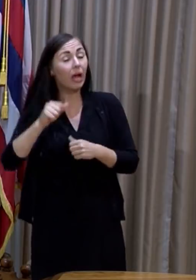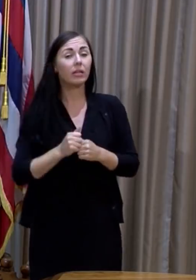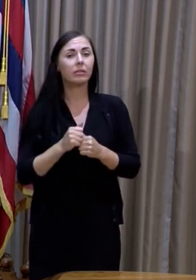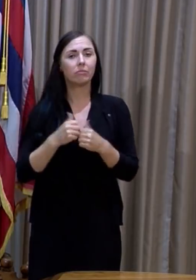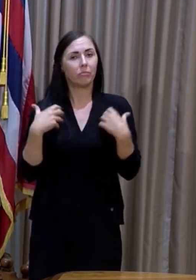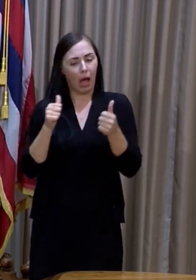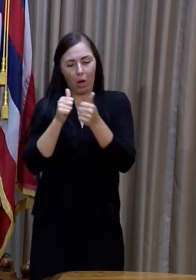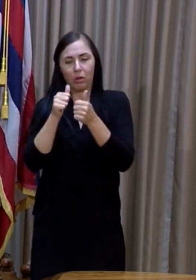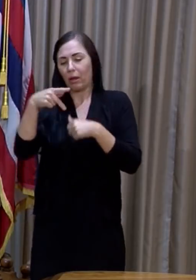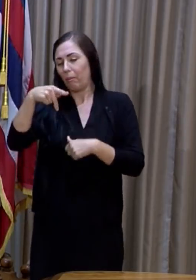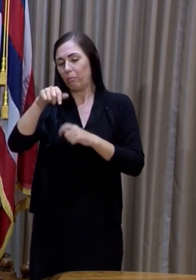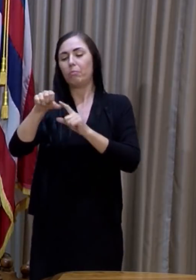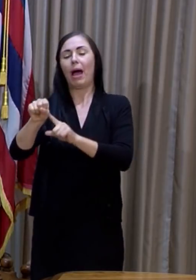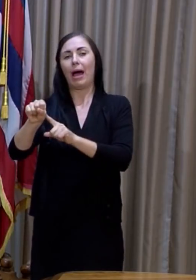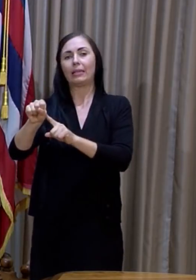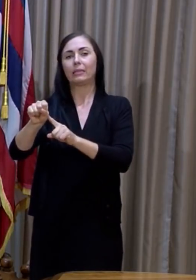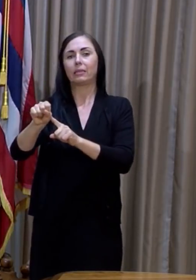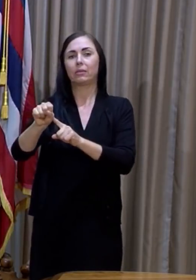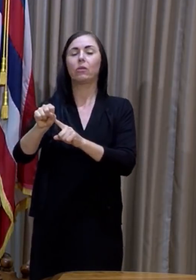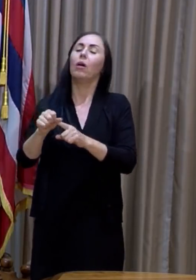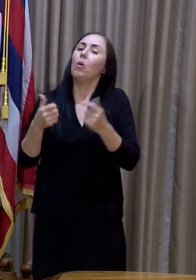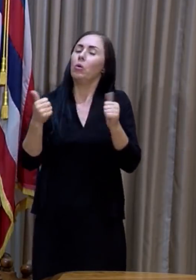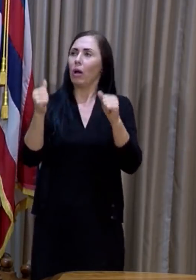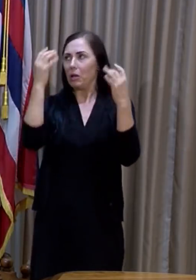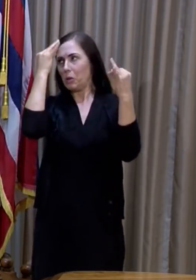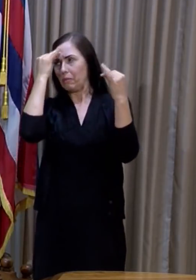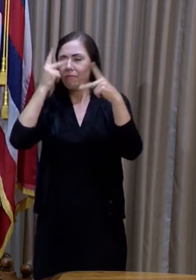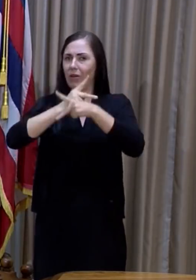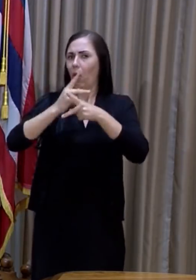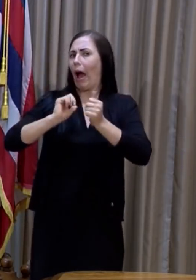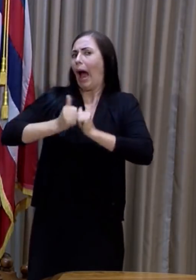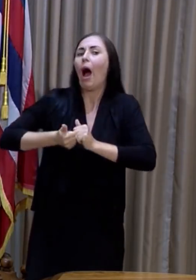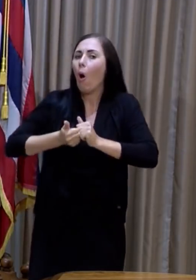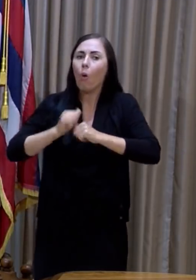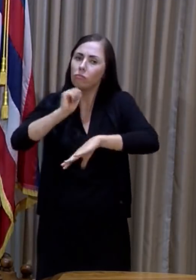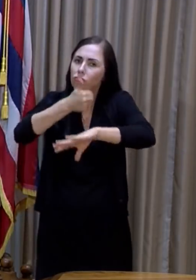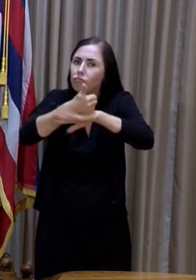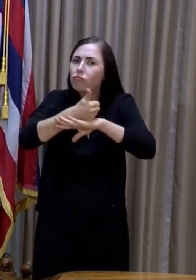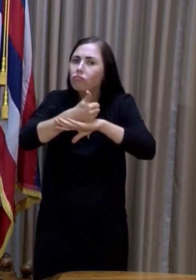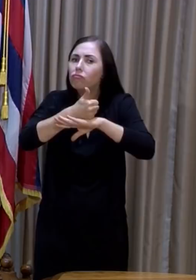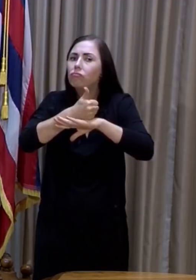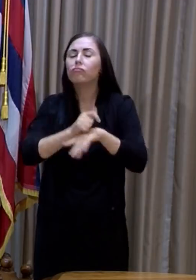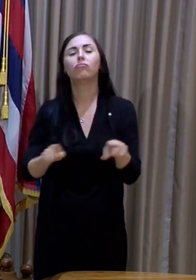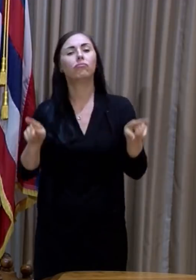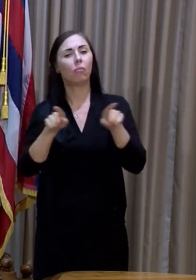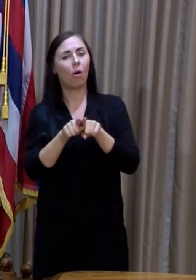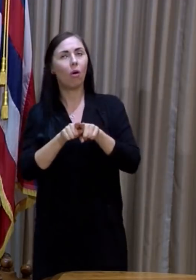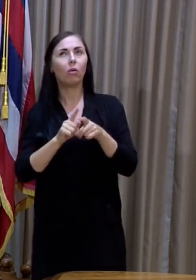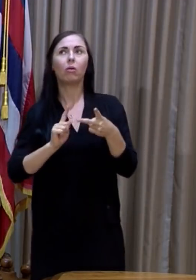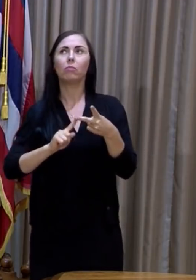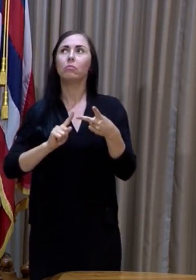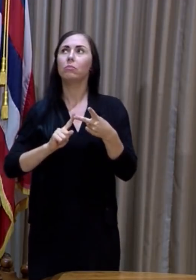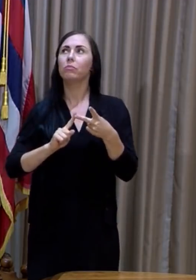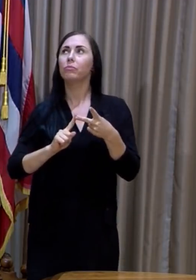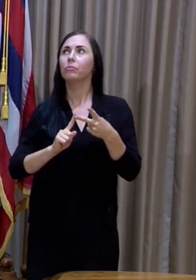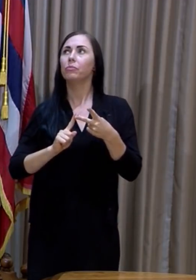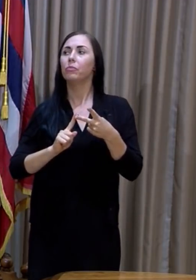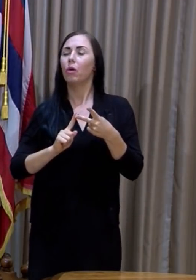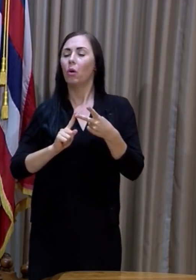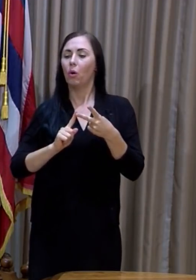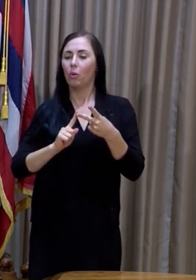through the technical details about how we would implement. We are also looking at how